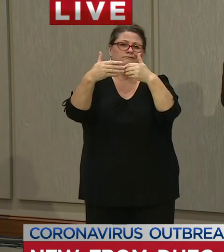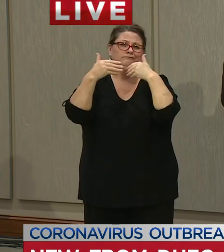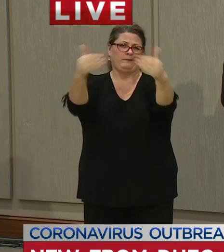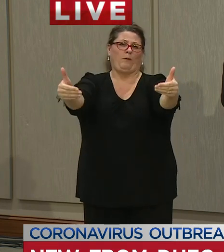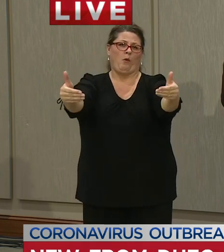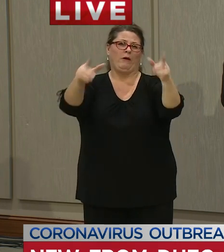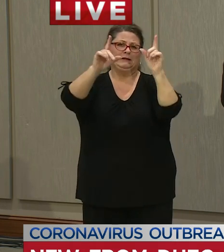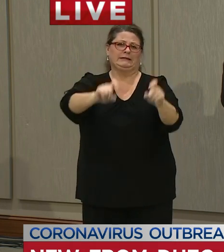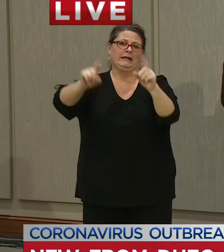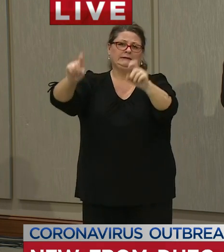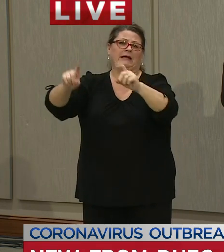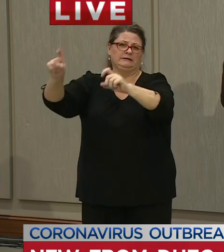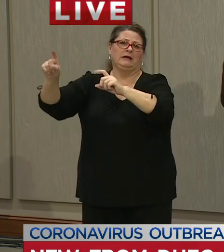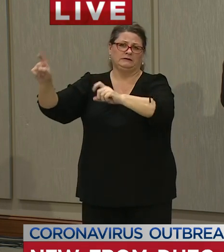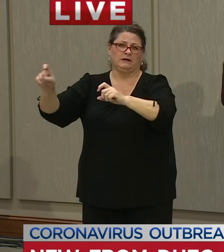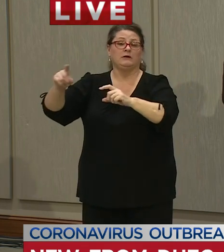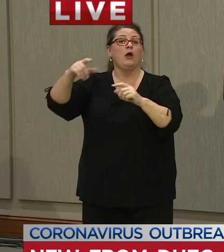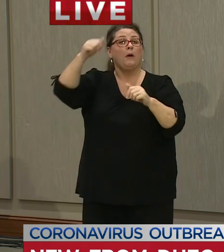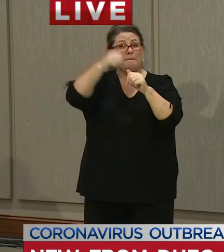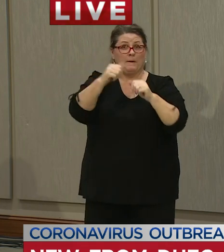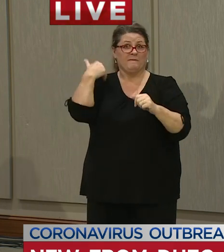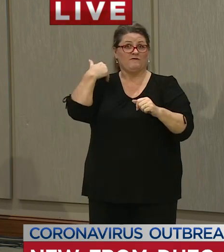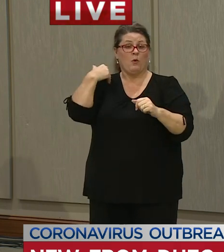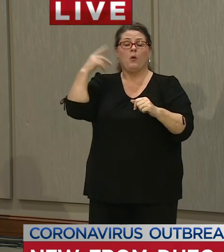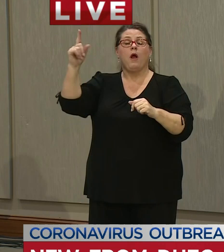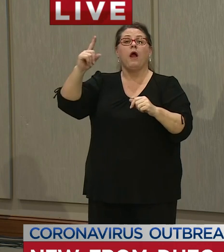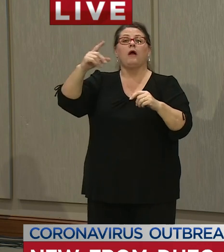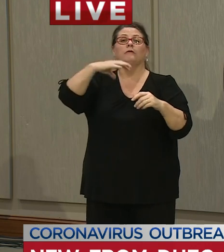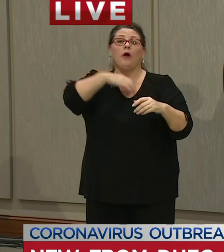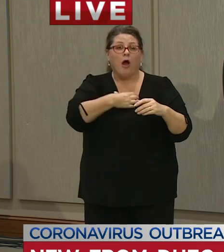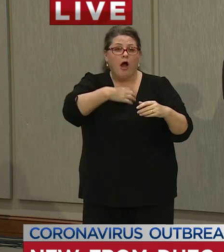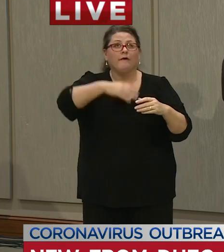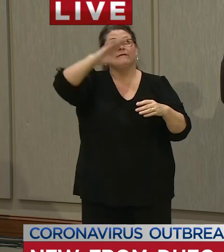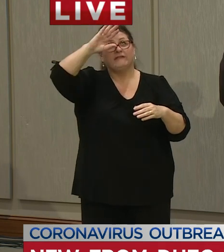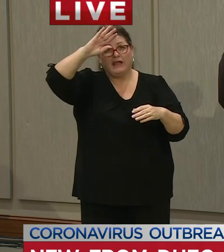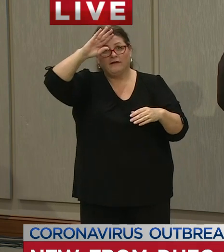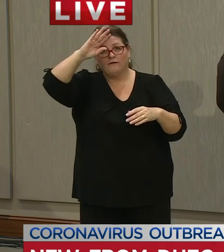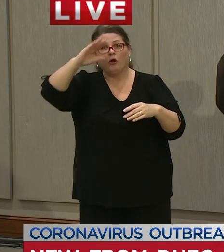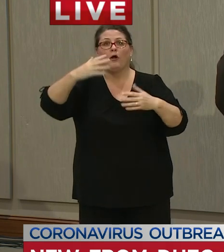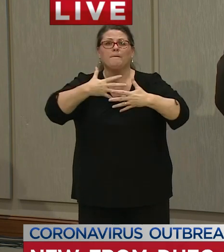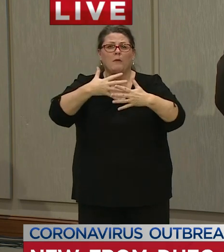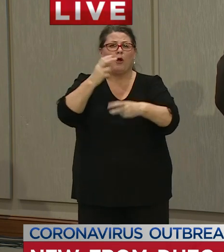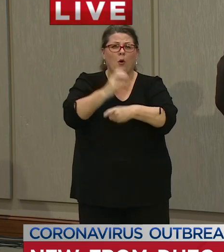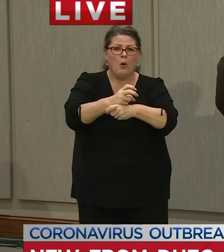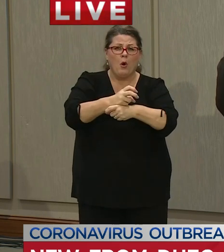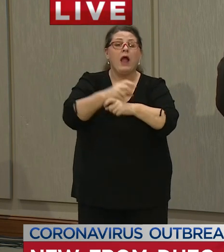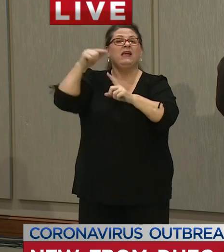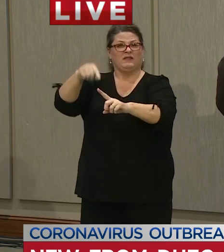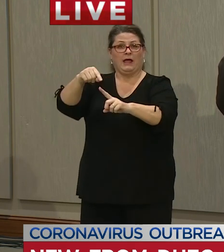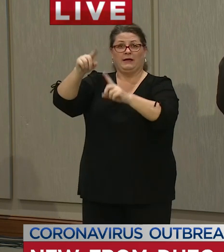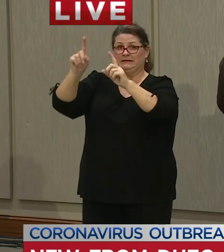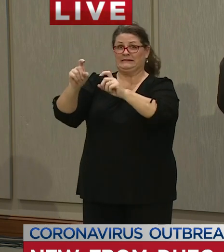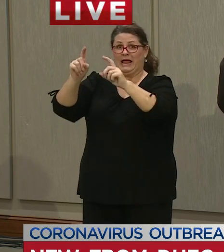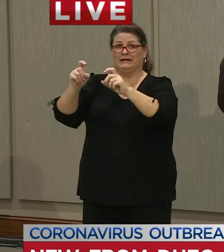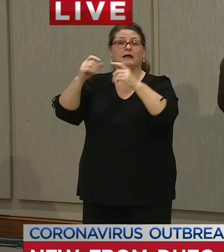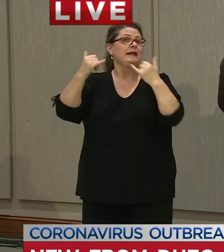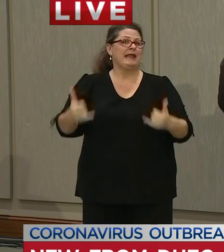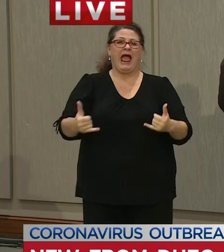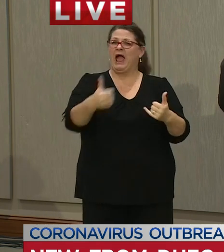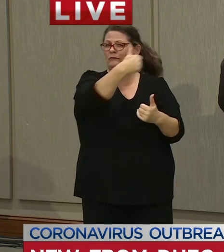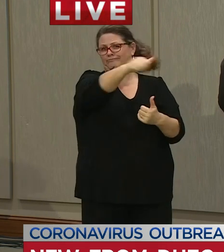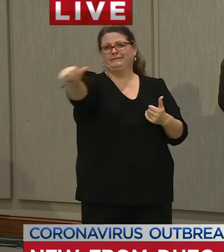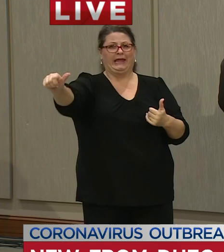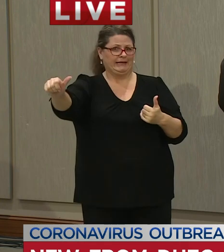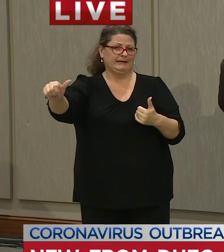recommended that only people with fever cough and shortness of breath get tested what we were seeing was a lot of testing